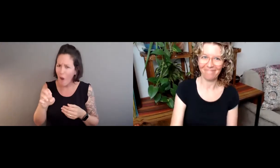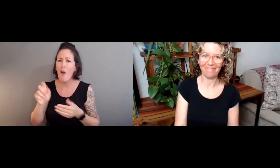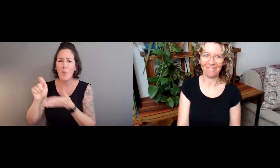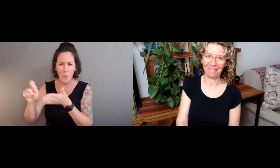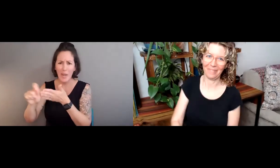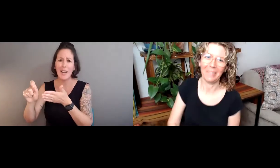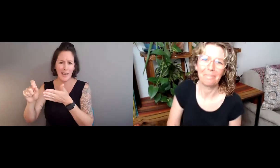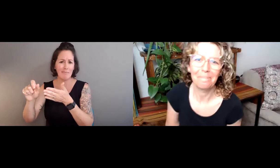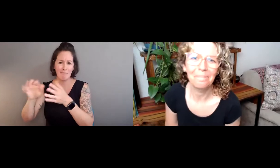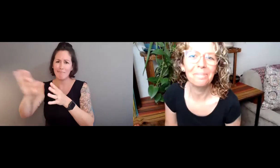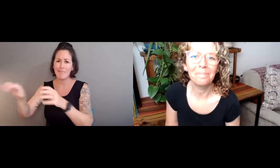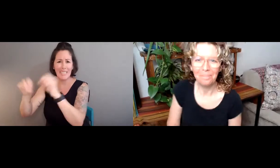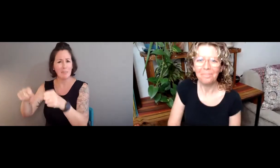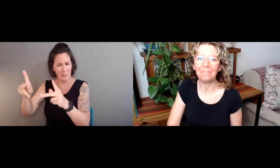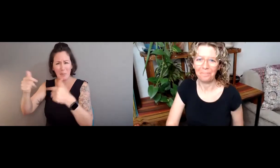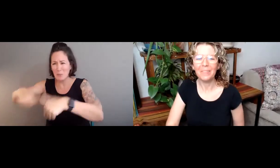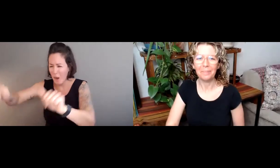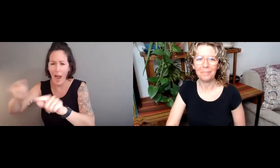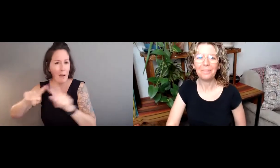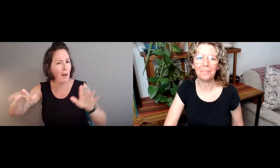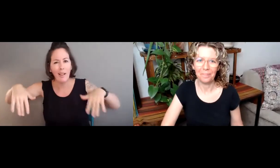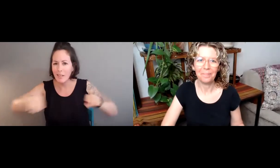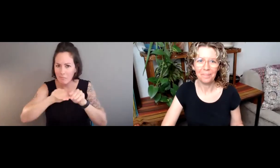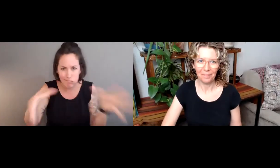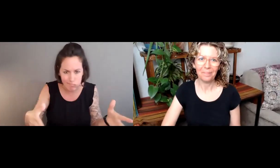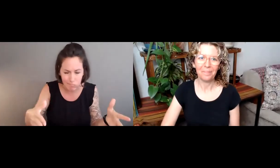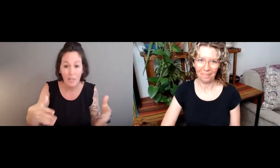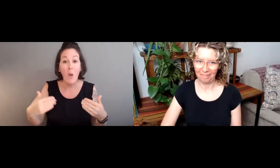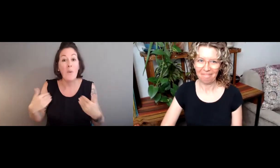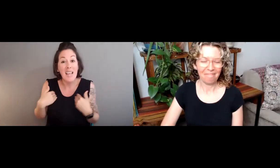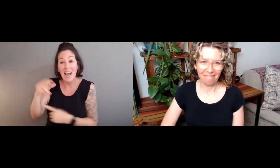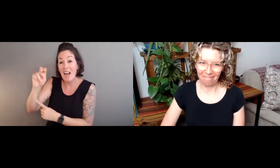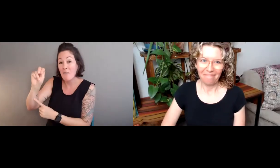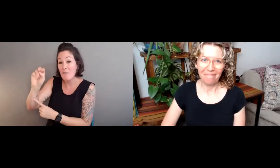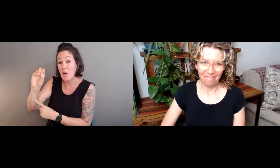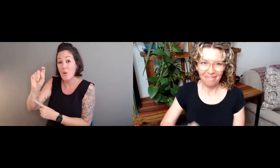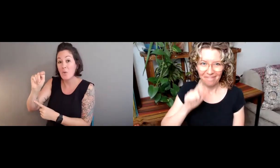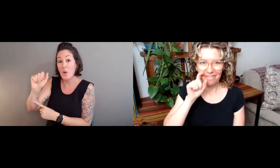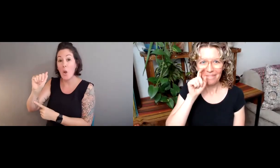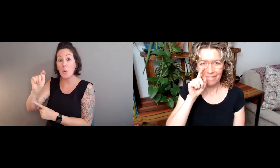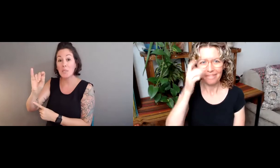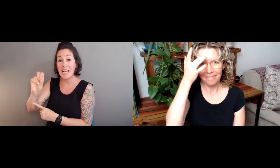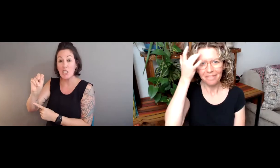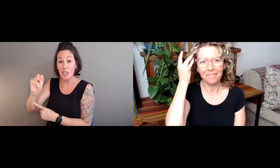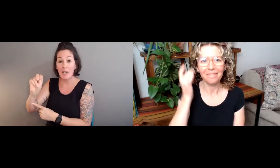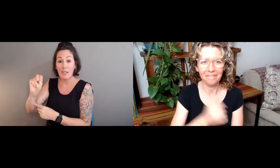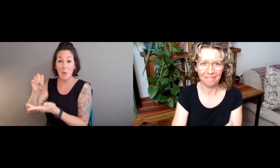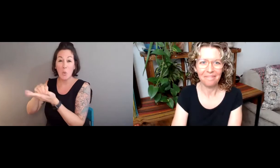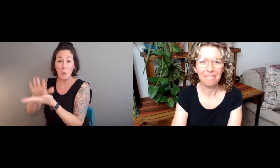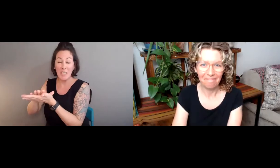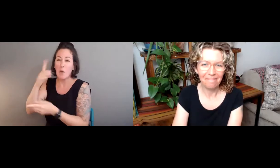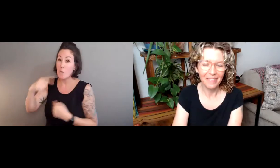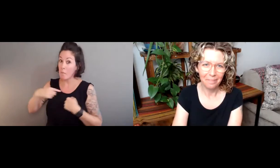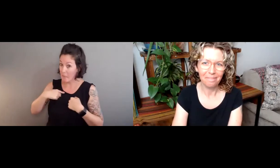that sign language isn't written. There are written systems that people have tried to use, but they're not widely known.